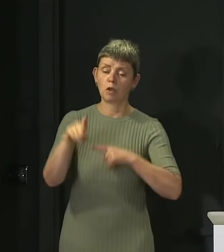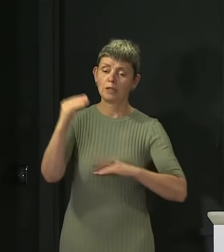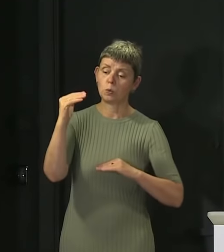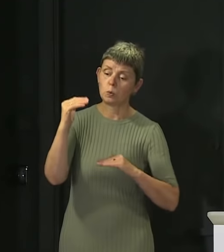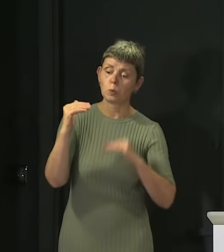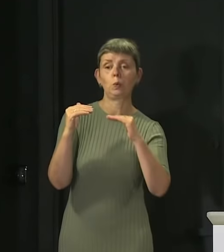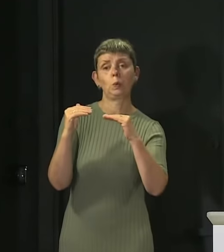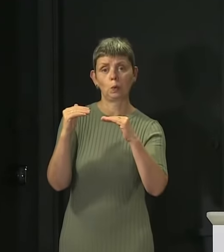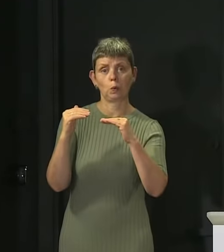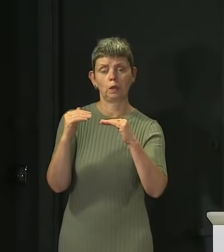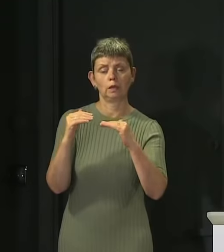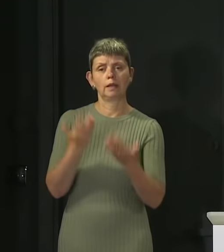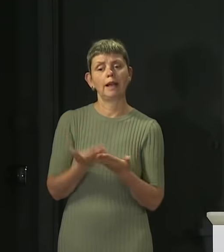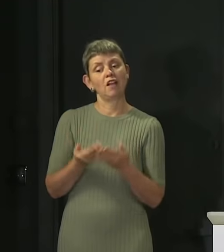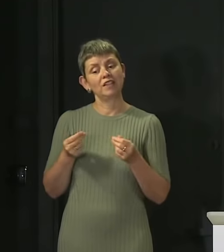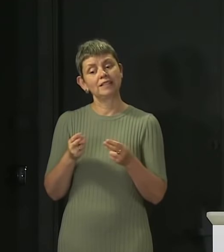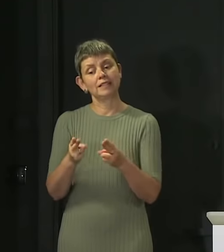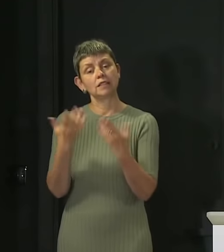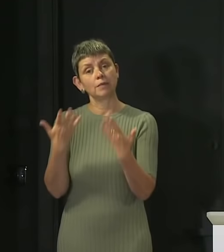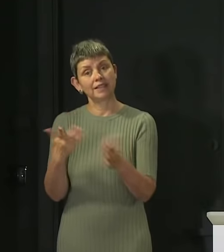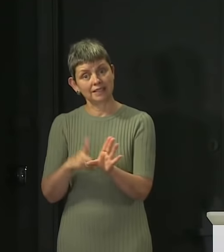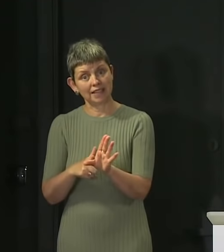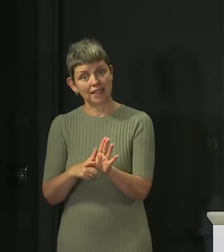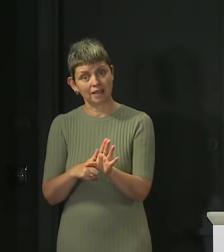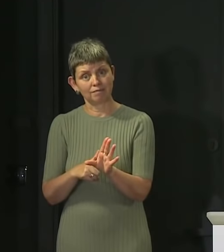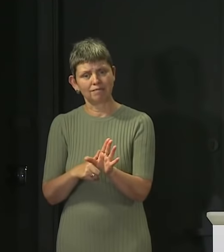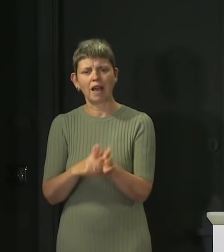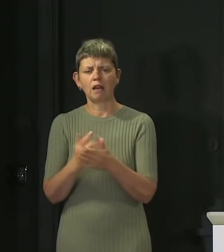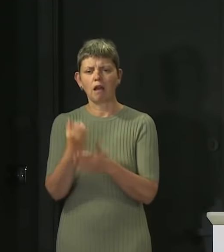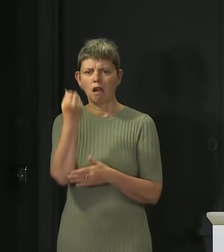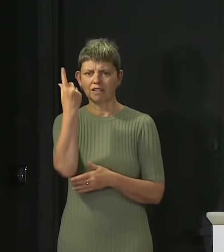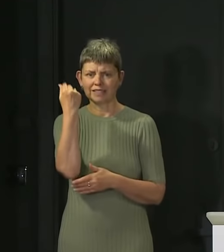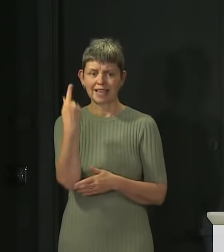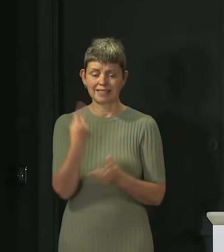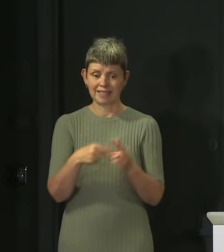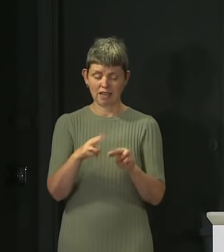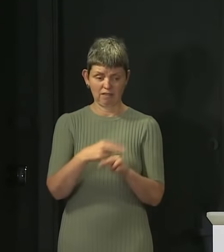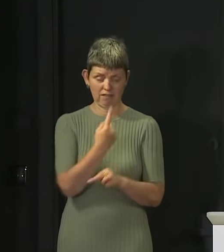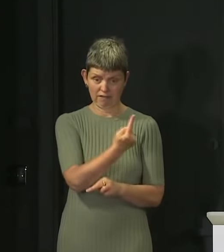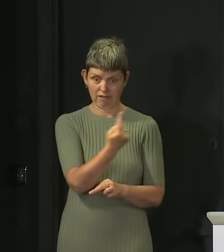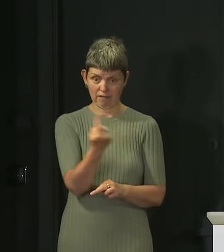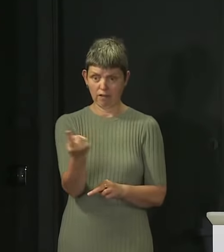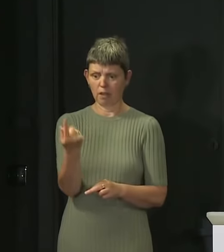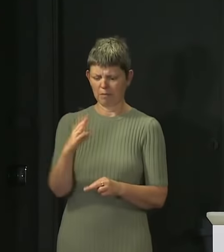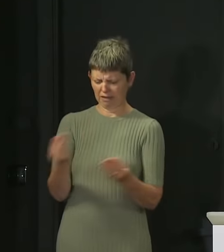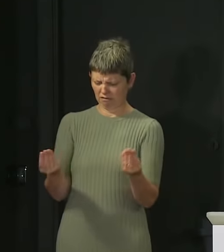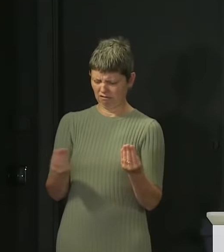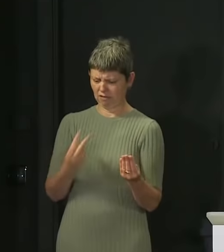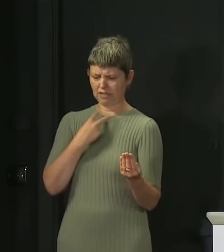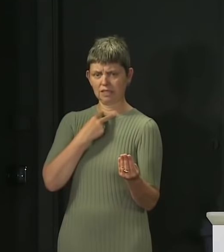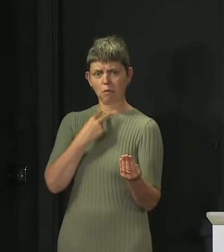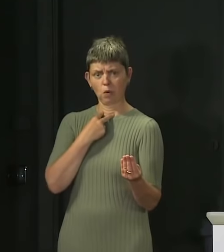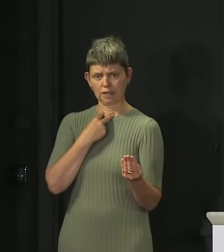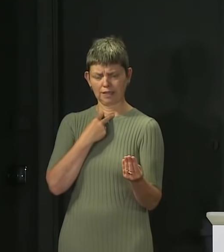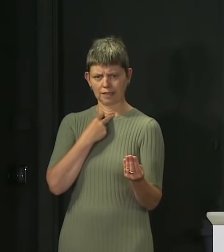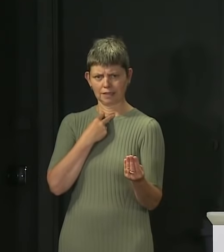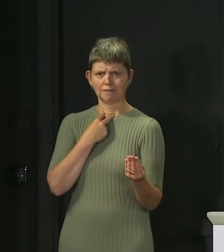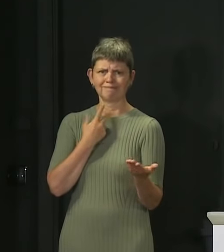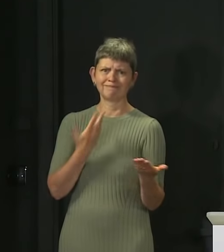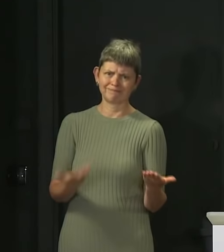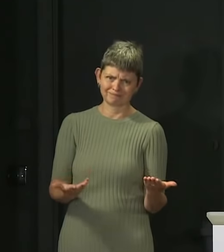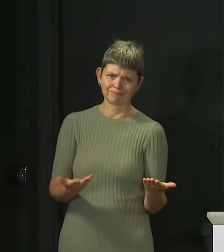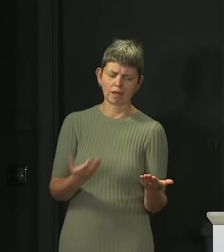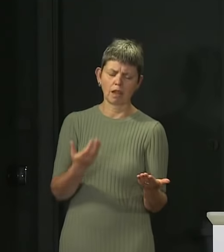I understand that for the young people affected this year, it will feel very different. But the system that we've had to put in place because we couldn't have